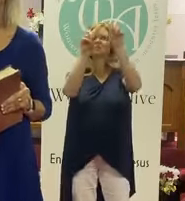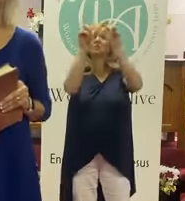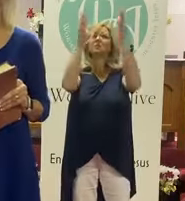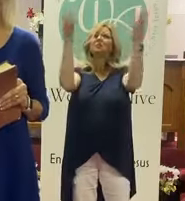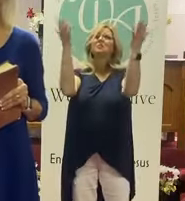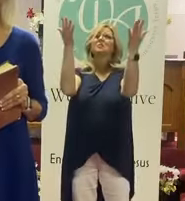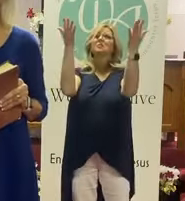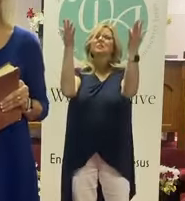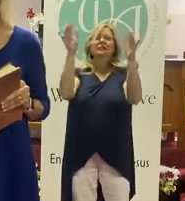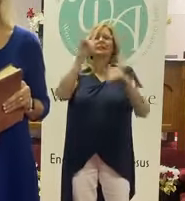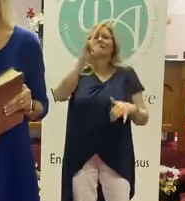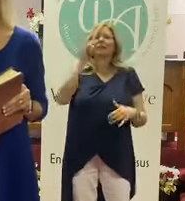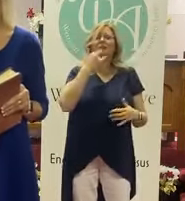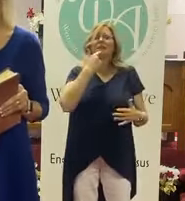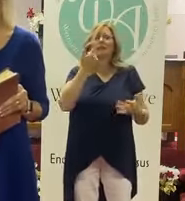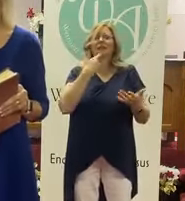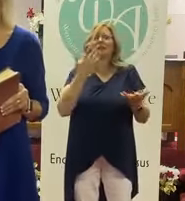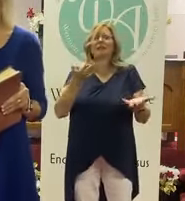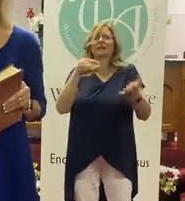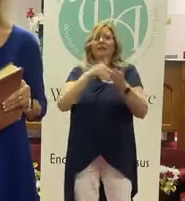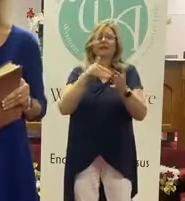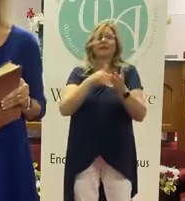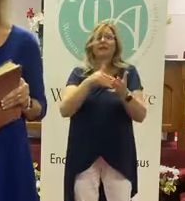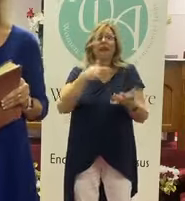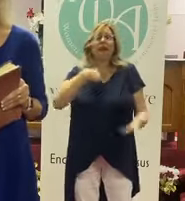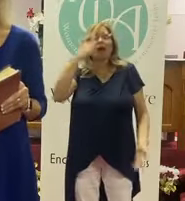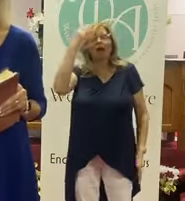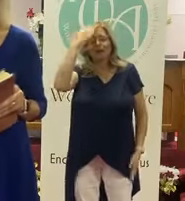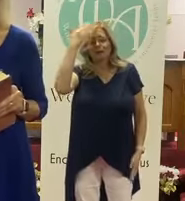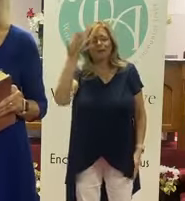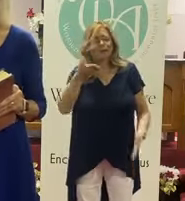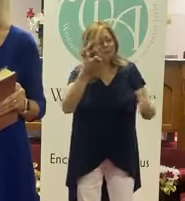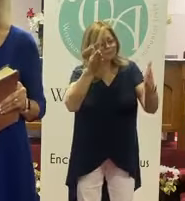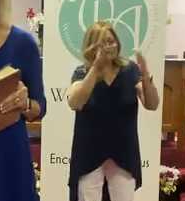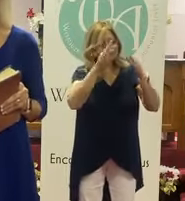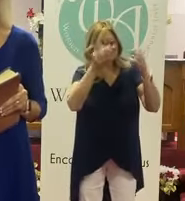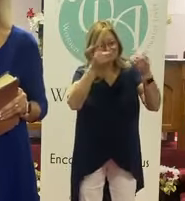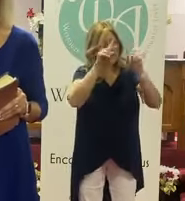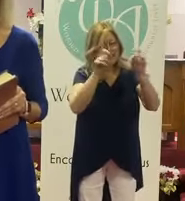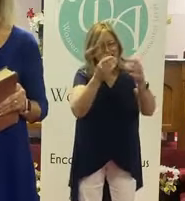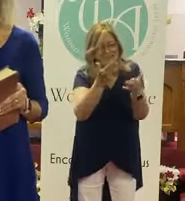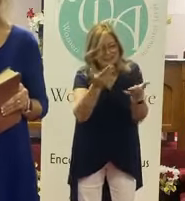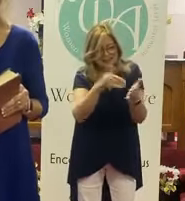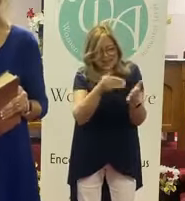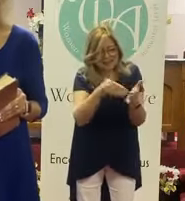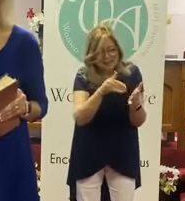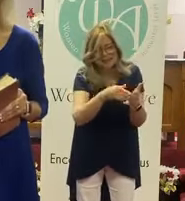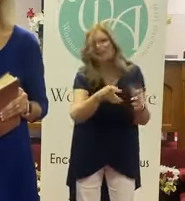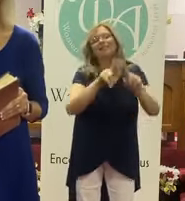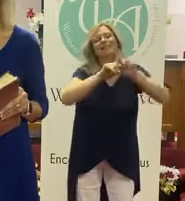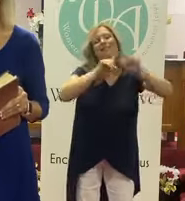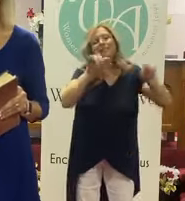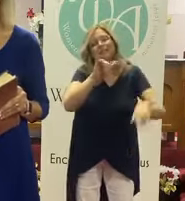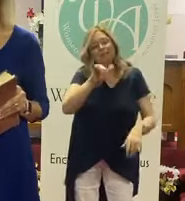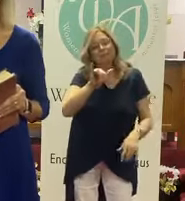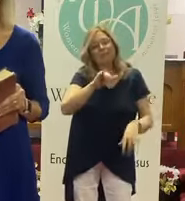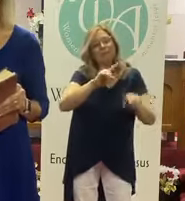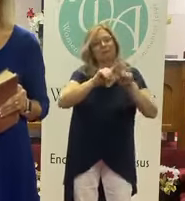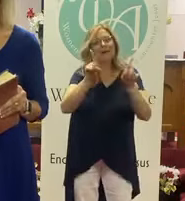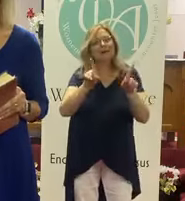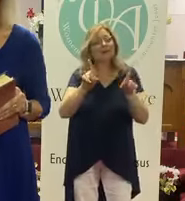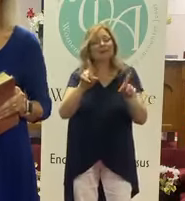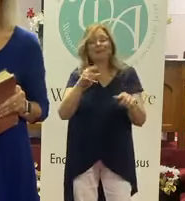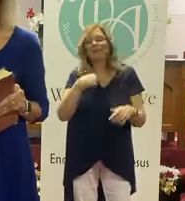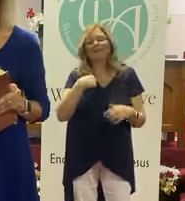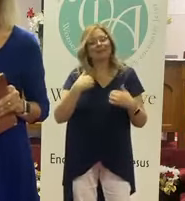for those things again. Lord, I know I've been here before. And I'm here again, asking the same thing again. But He